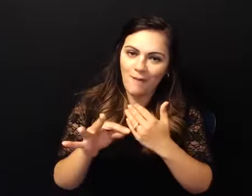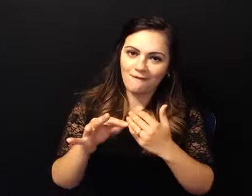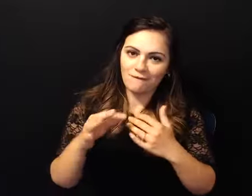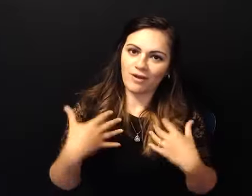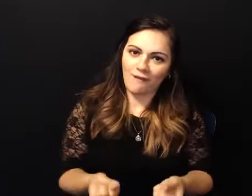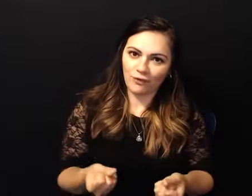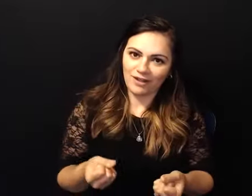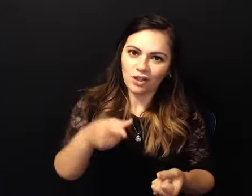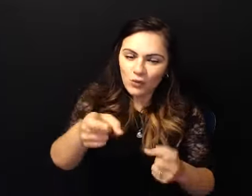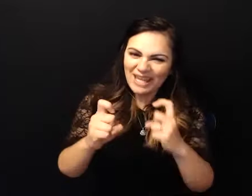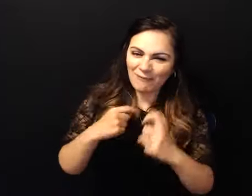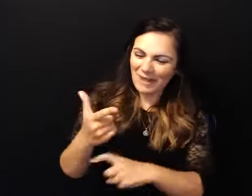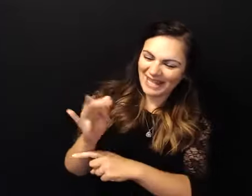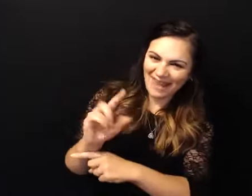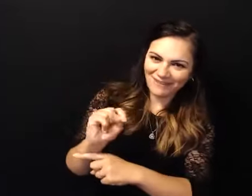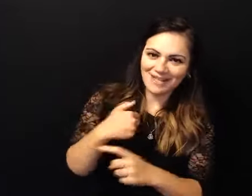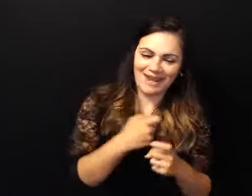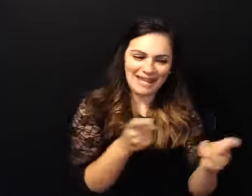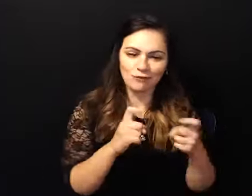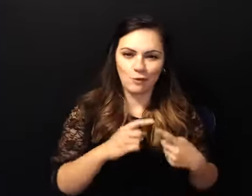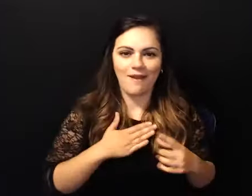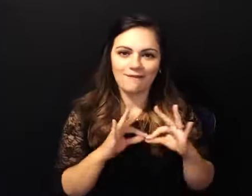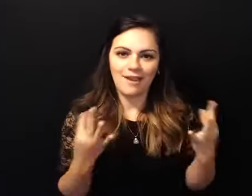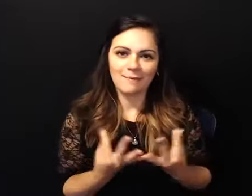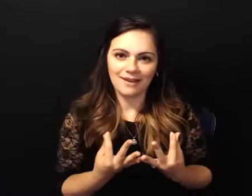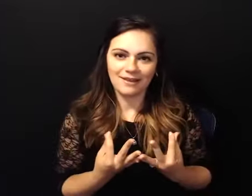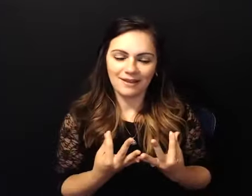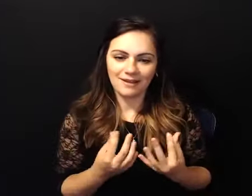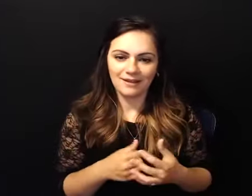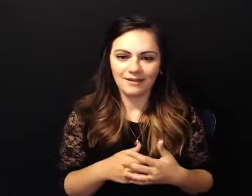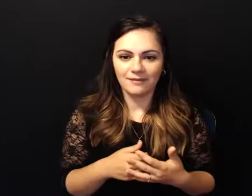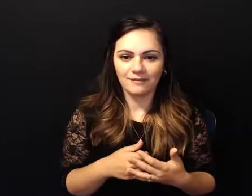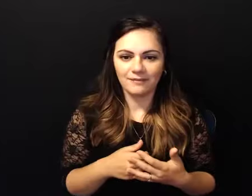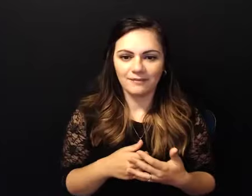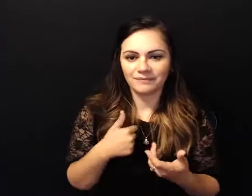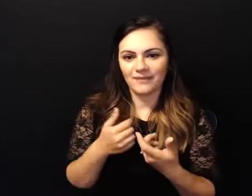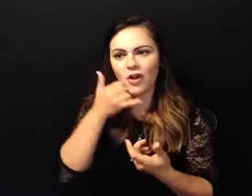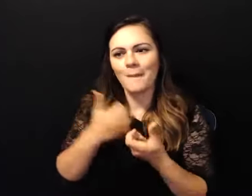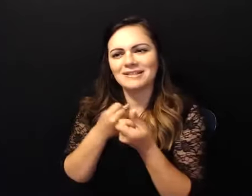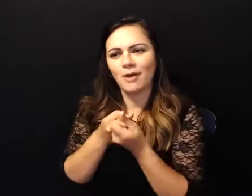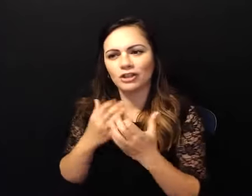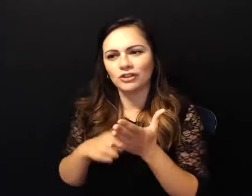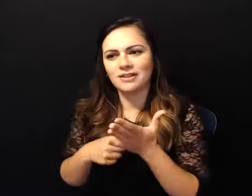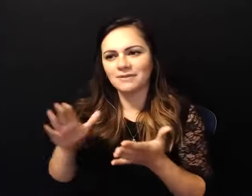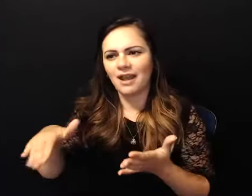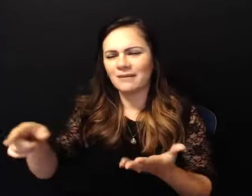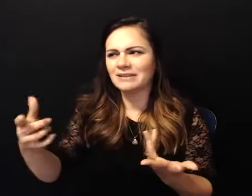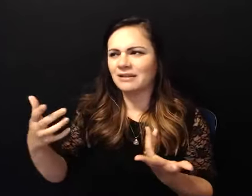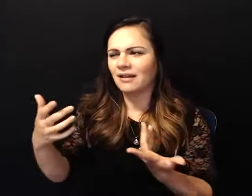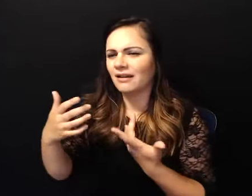i would call my sponsor sometimes and she'd say how would you treat a new girl and i'd have to go oh okay so i teach my children how to pray you know i'm teaching it to my